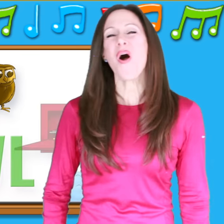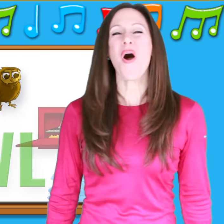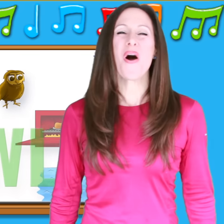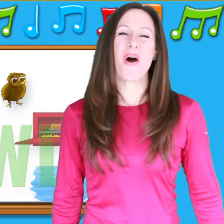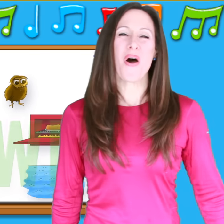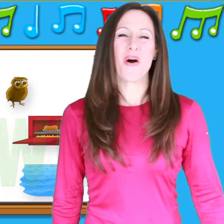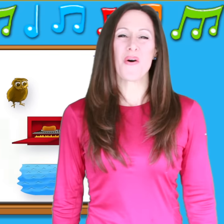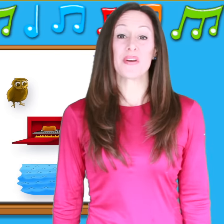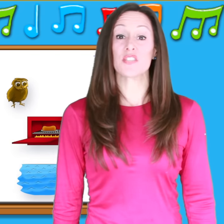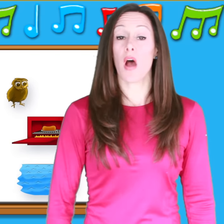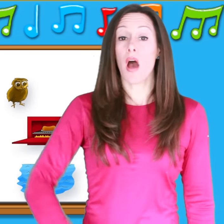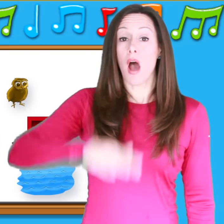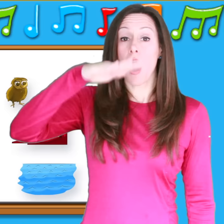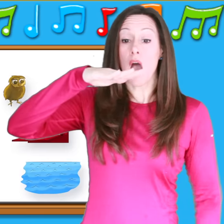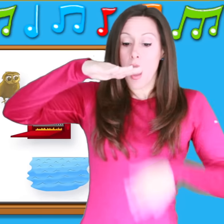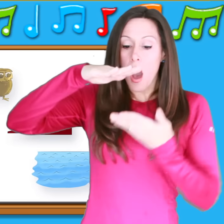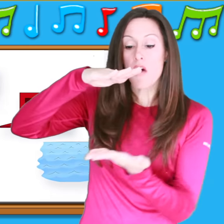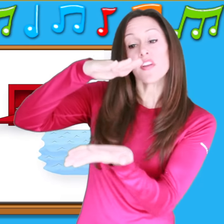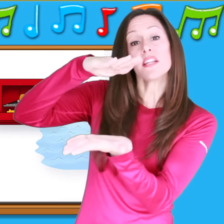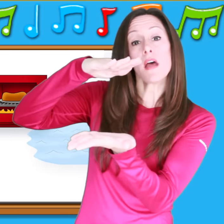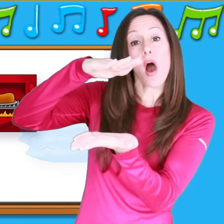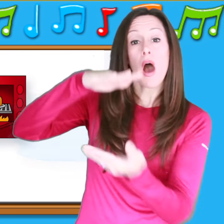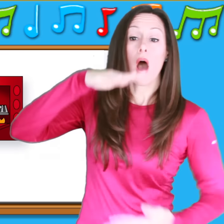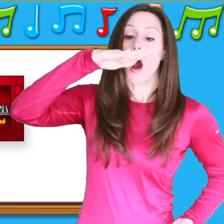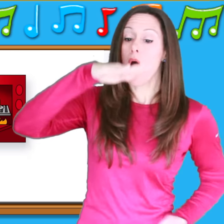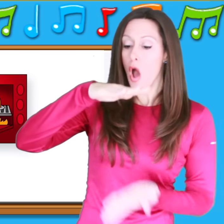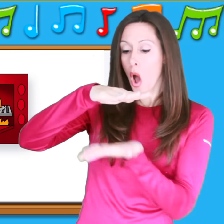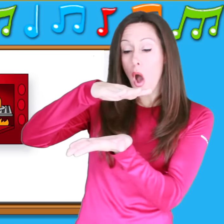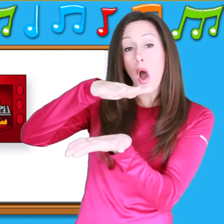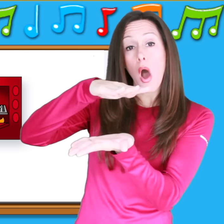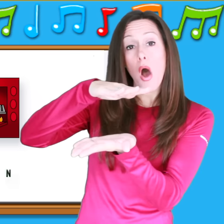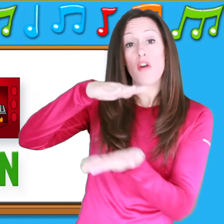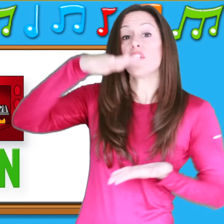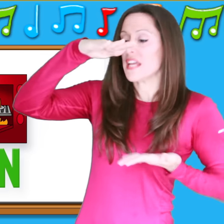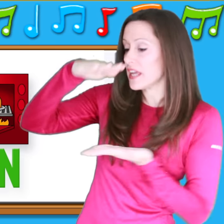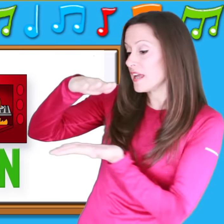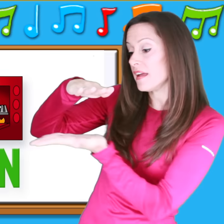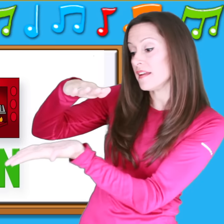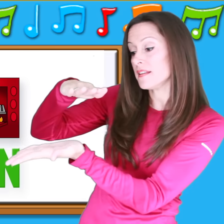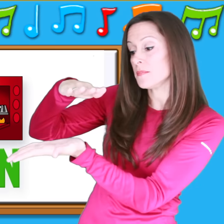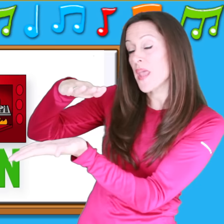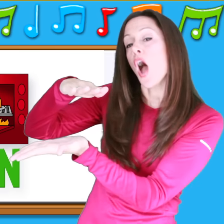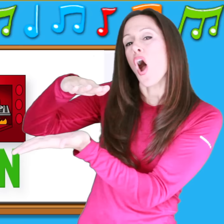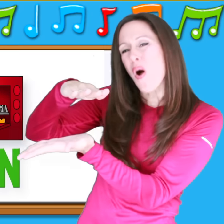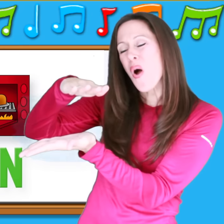is for o-o-o-fin O-o-o-o-ven O